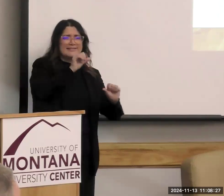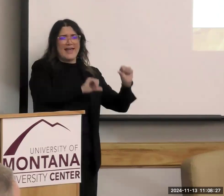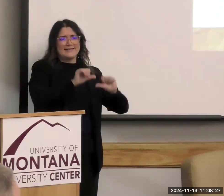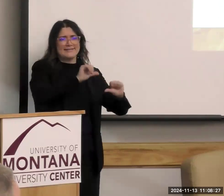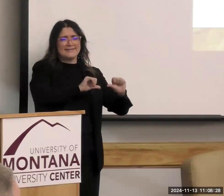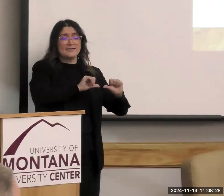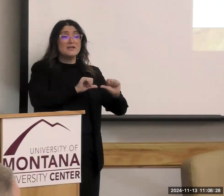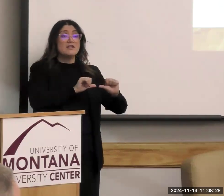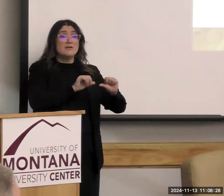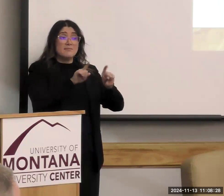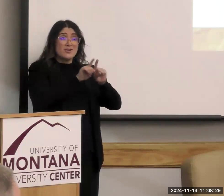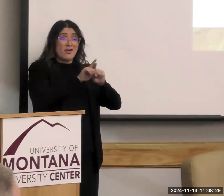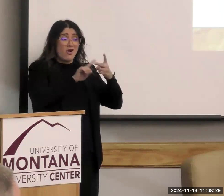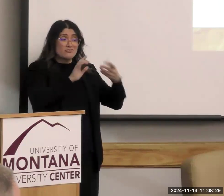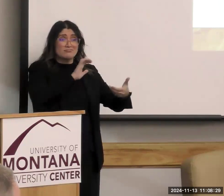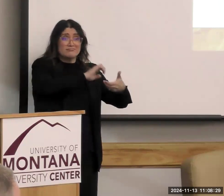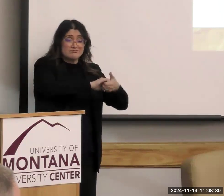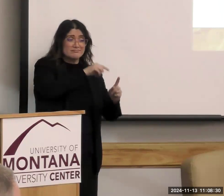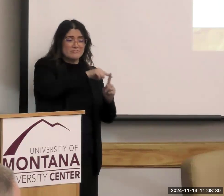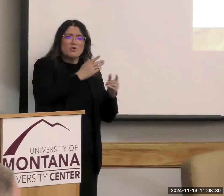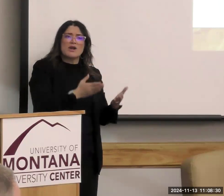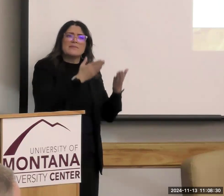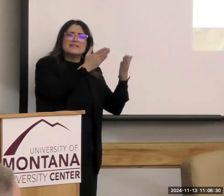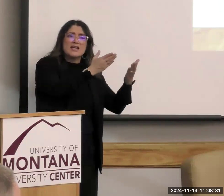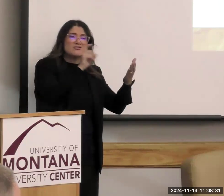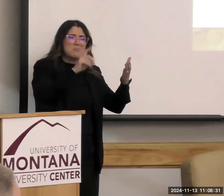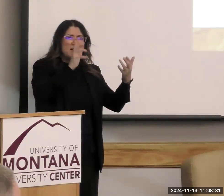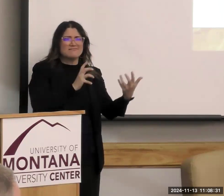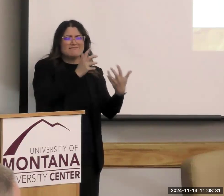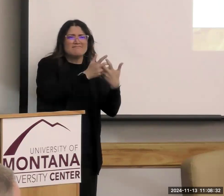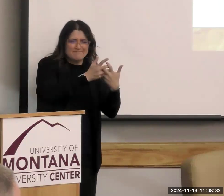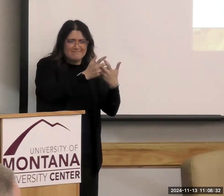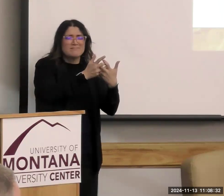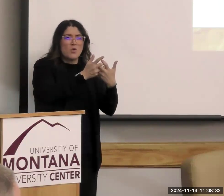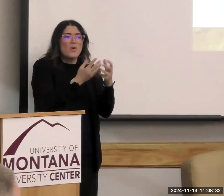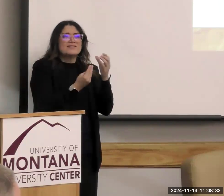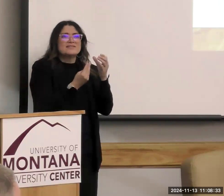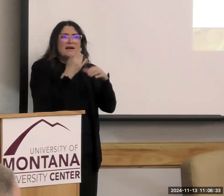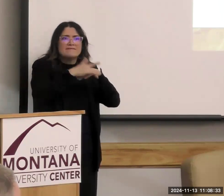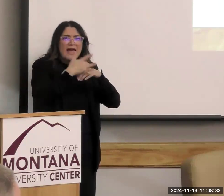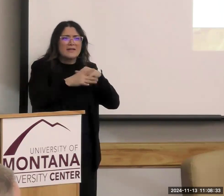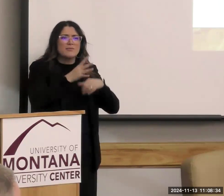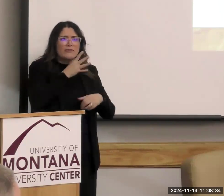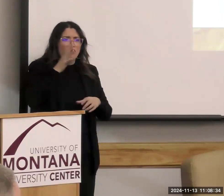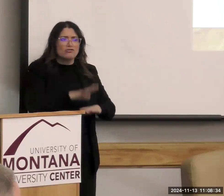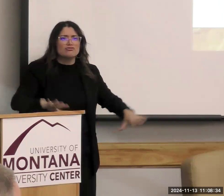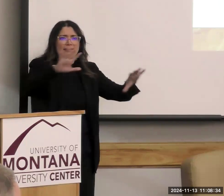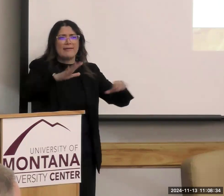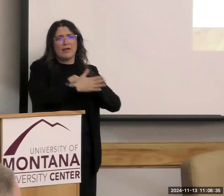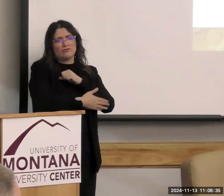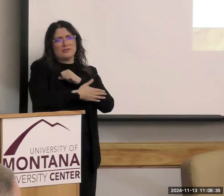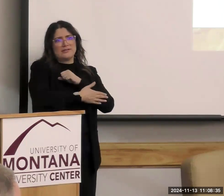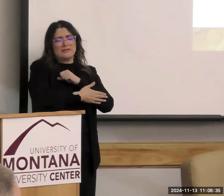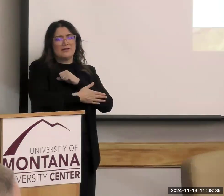coupled with that was recommendations need to jive with what's available agriculturally in our country. And I'll